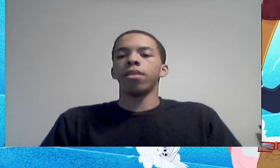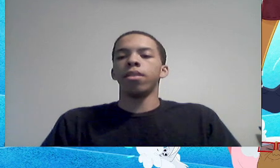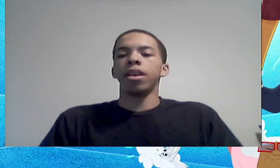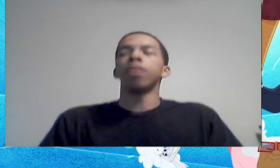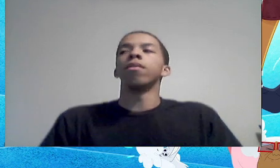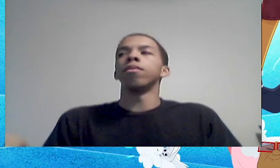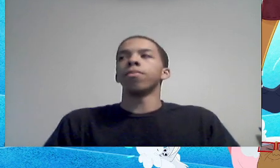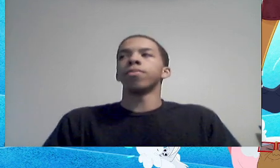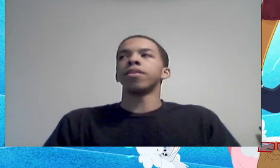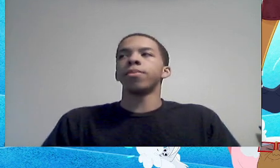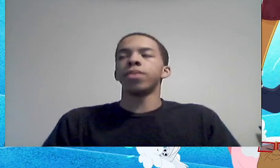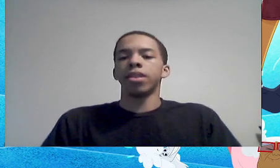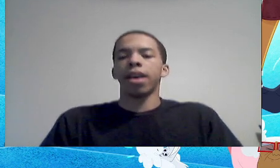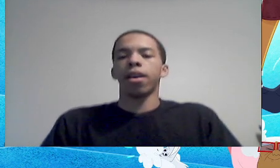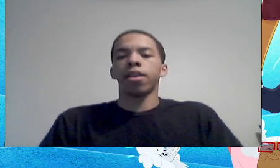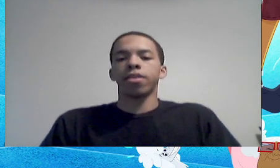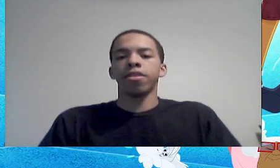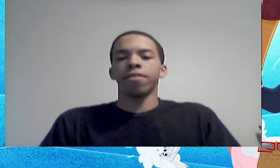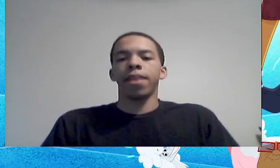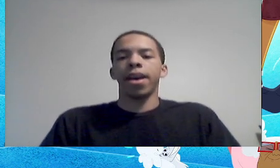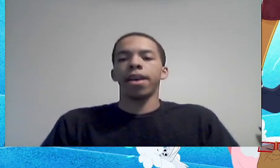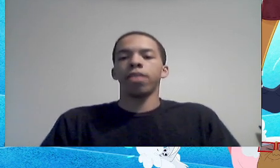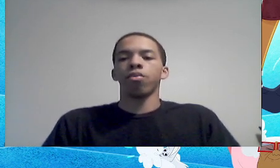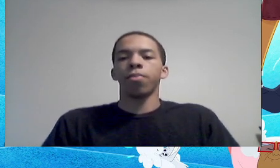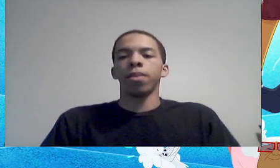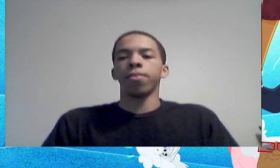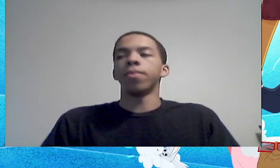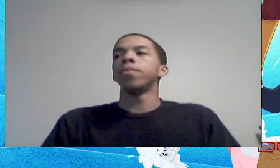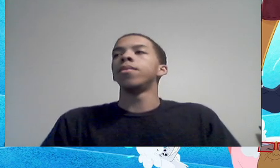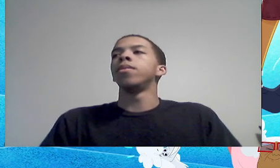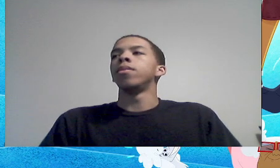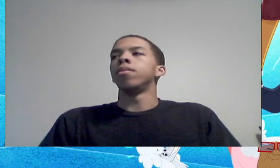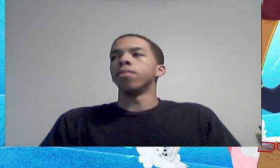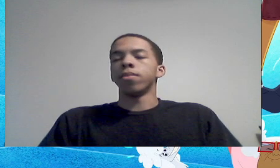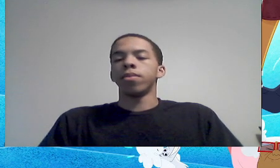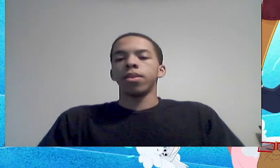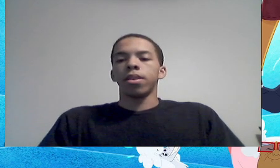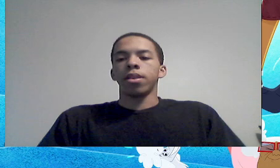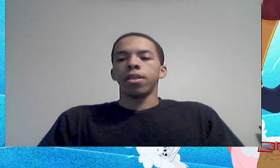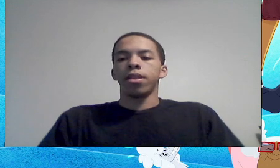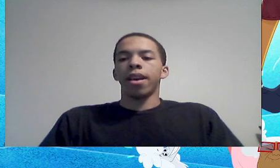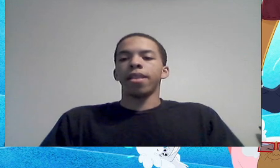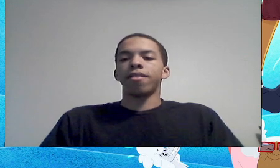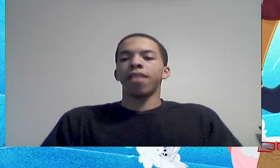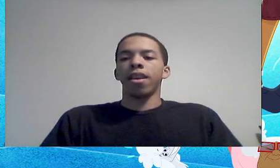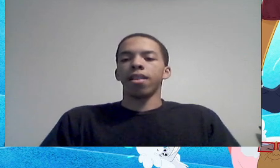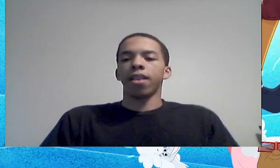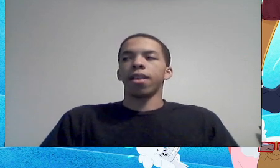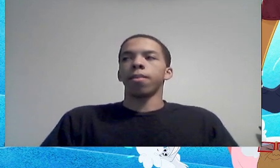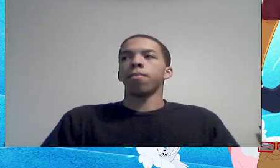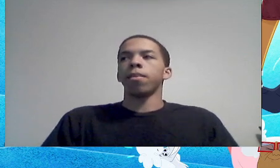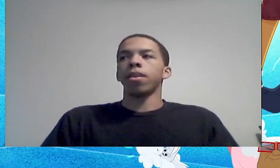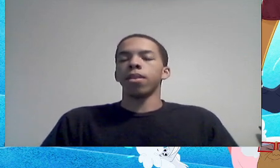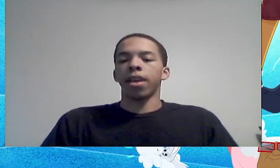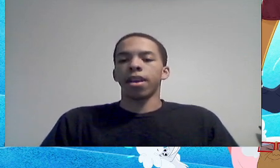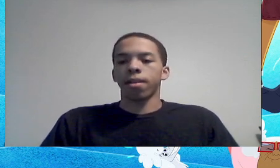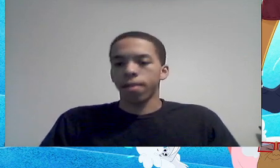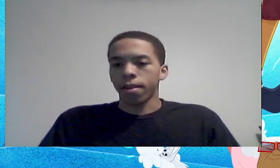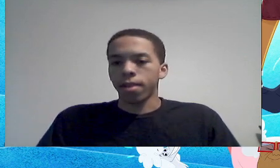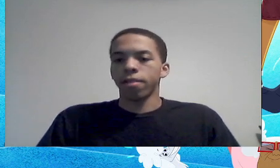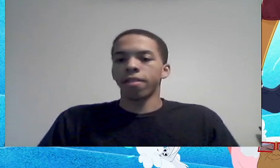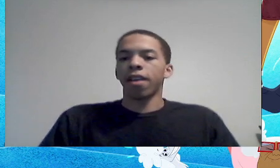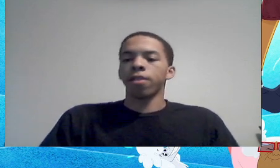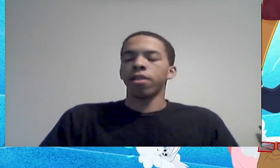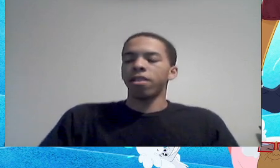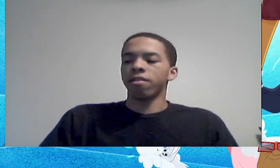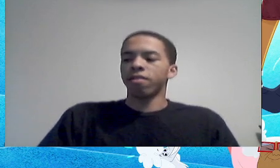the earlier perception that autism had toward people, well, that saying, like, like,